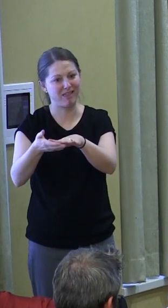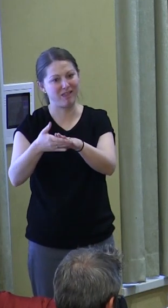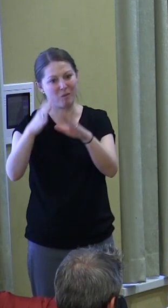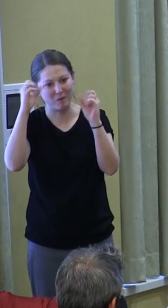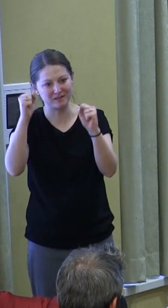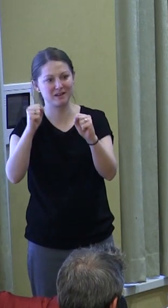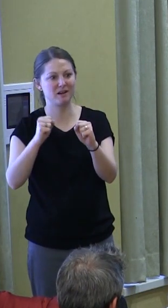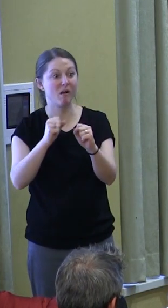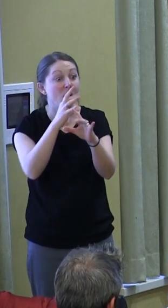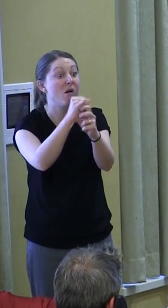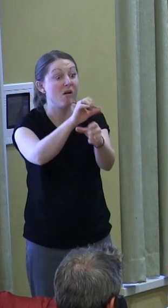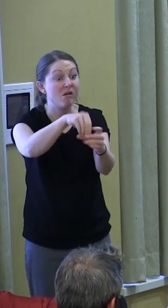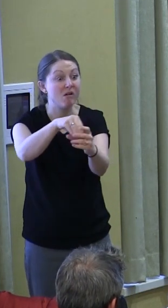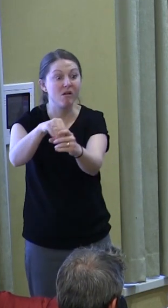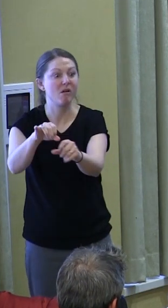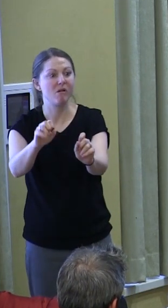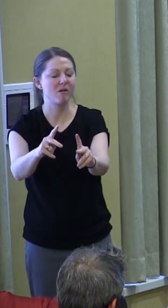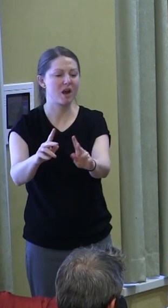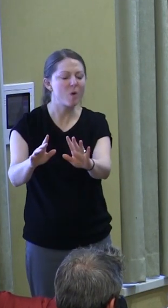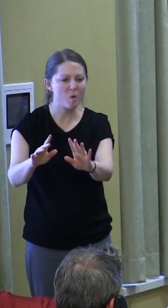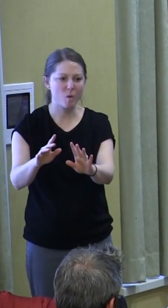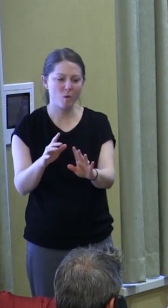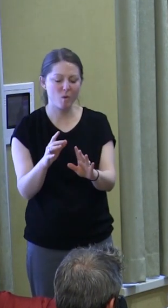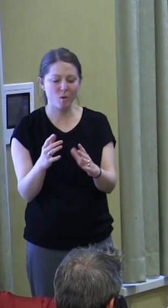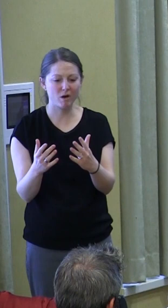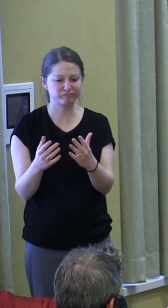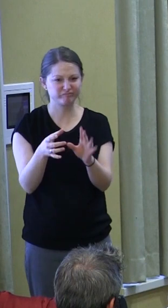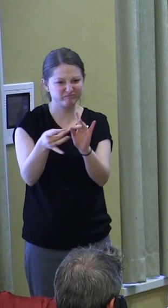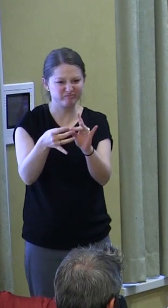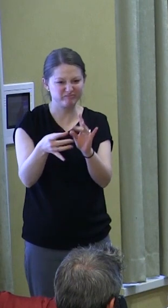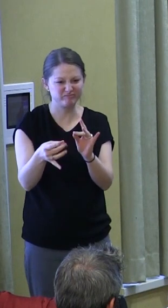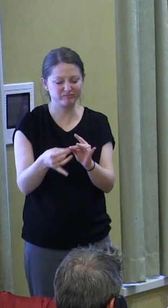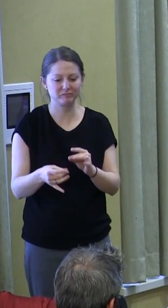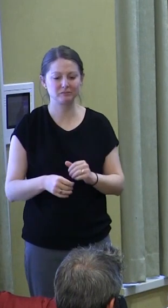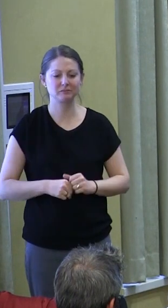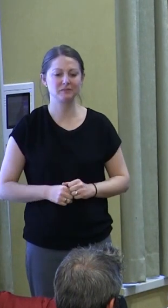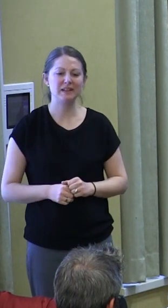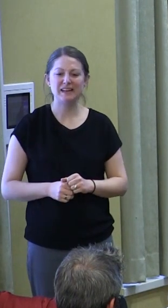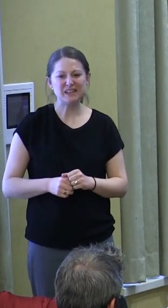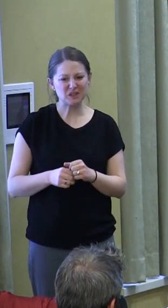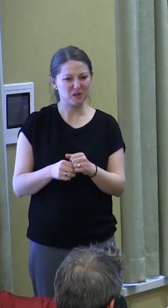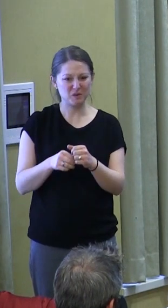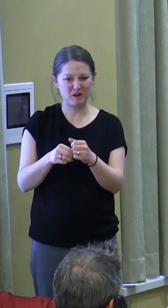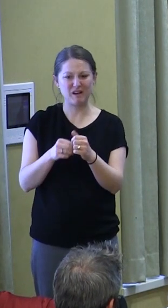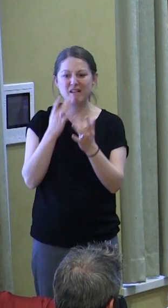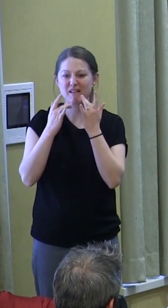acknowledging that hope is generated through action as subjects working together.